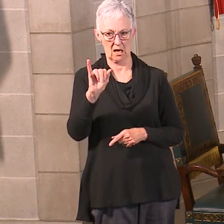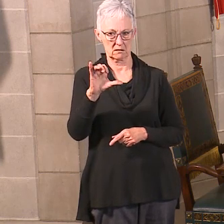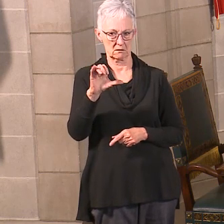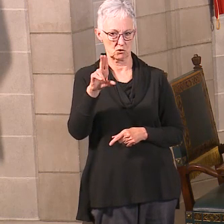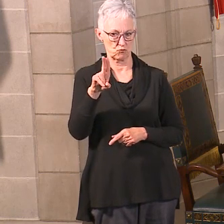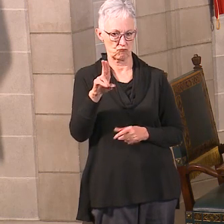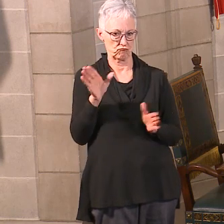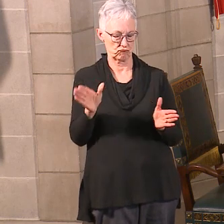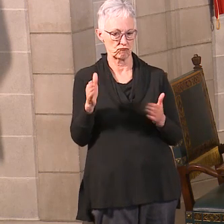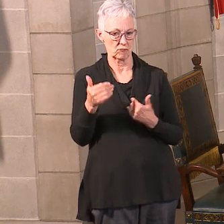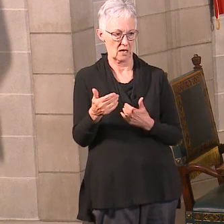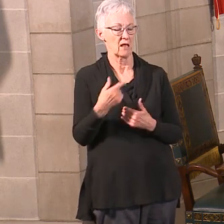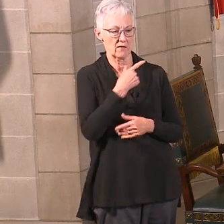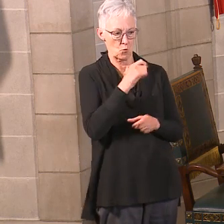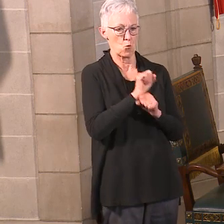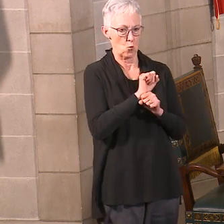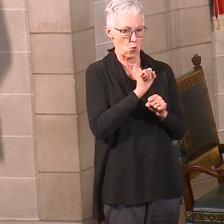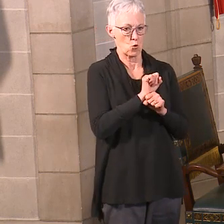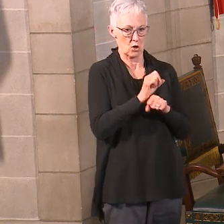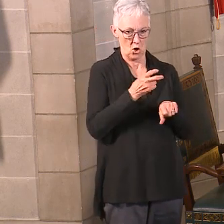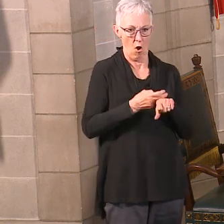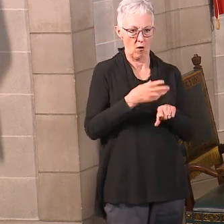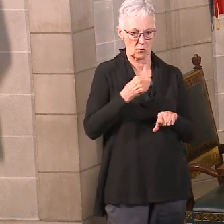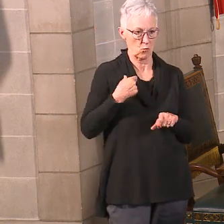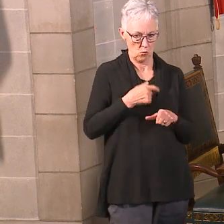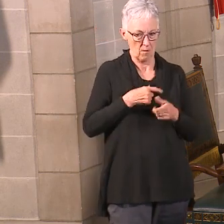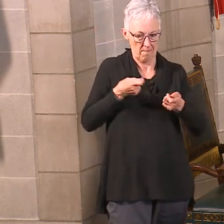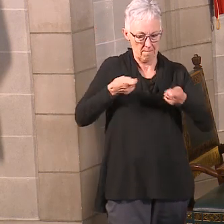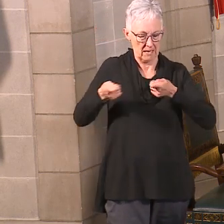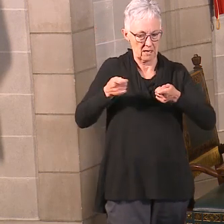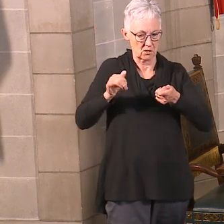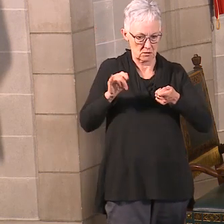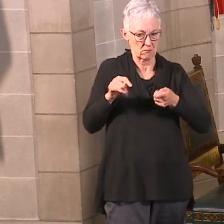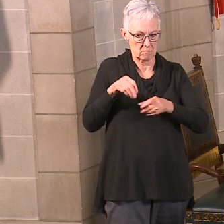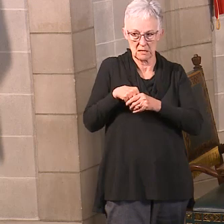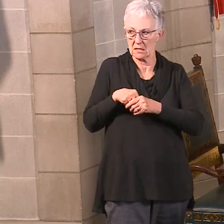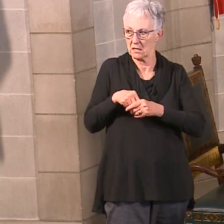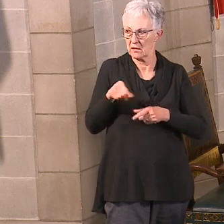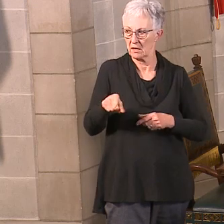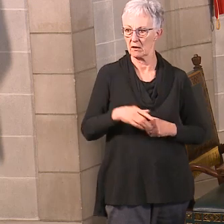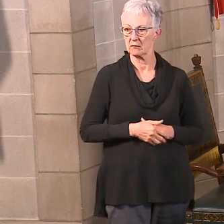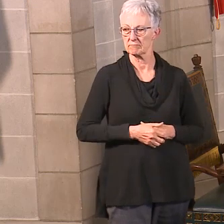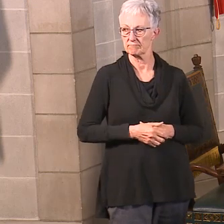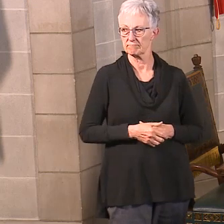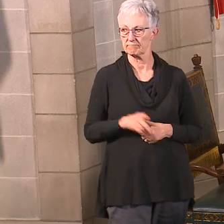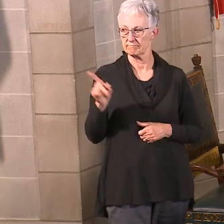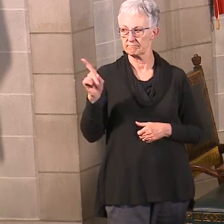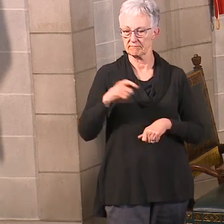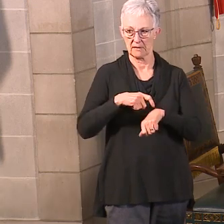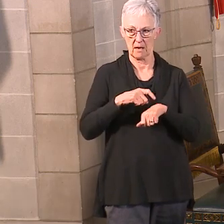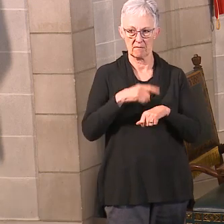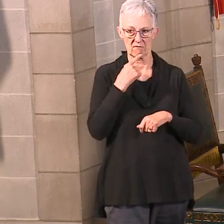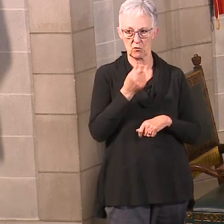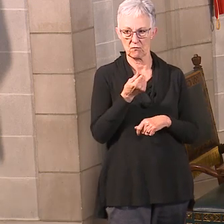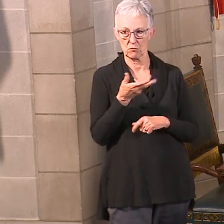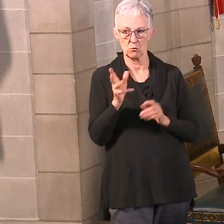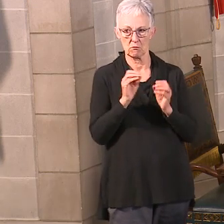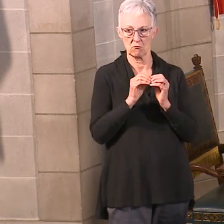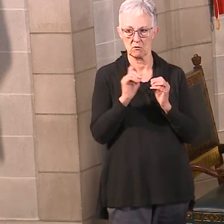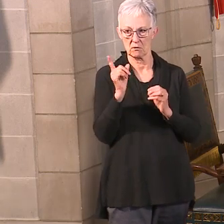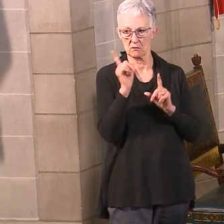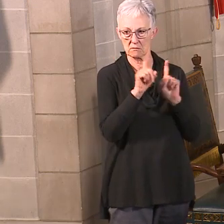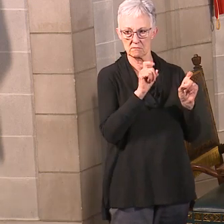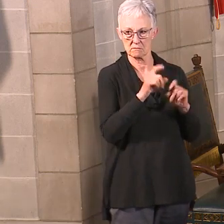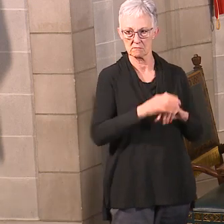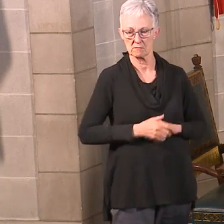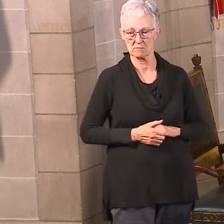they're working very, very hard, but we are managing it. And everybody who needs that care has been able to get that care. We have time for a couple more questions. Sure. Yeah, Jack. Has